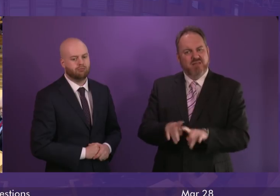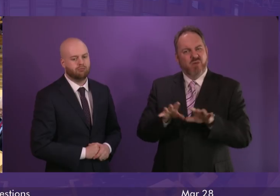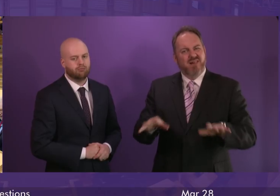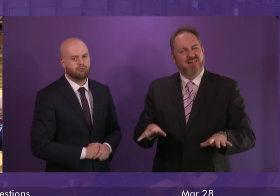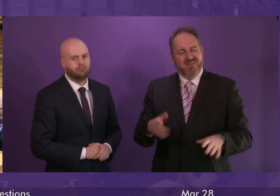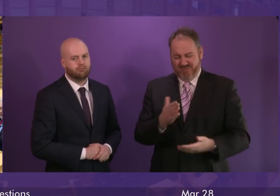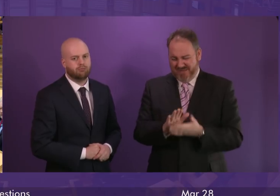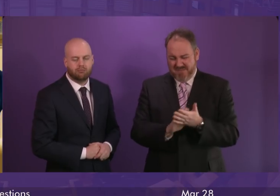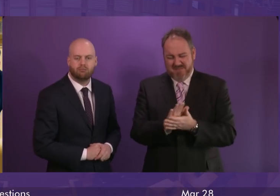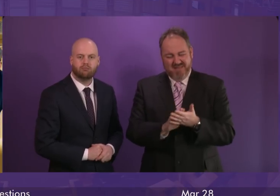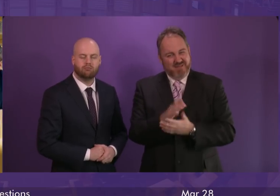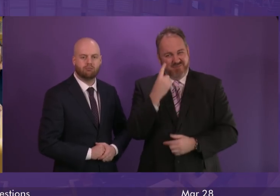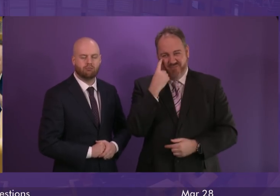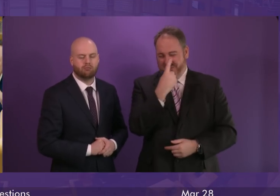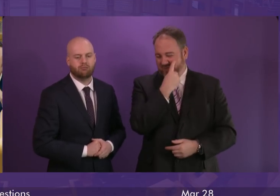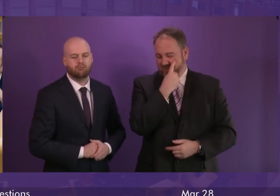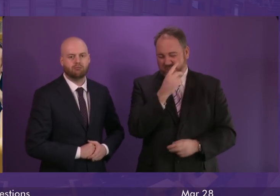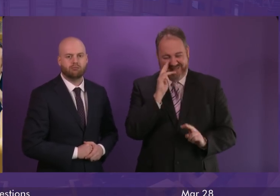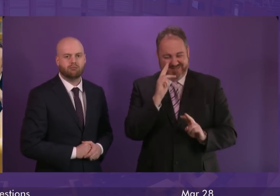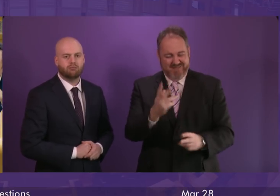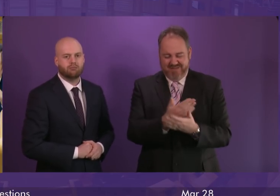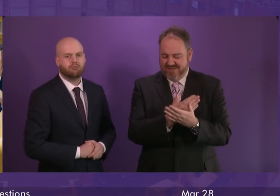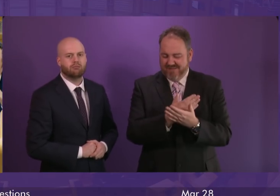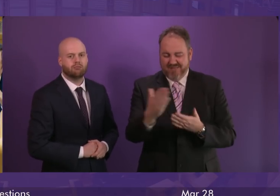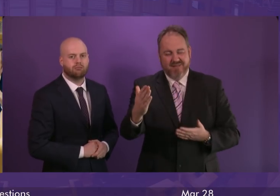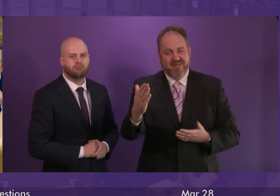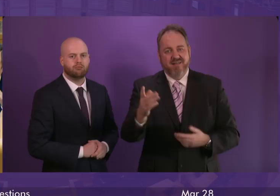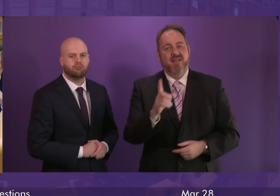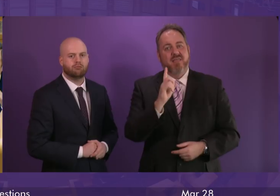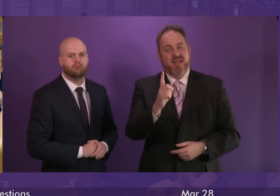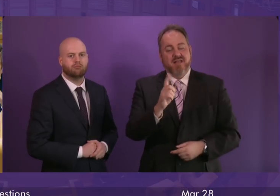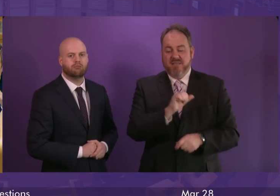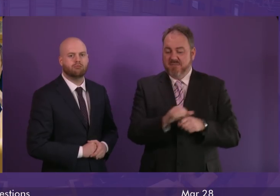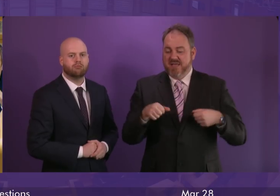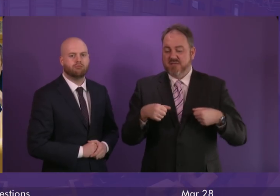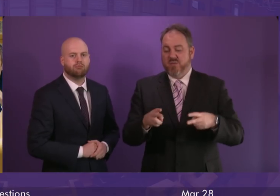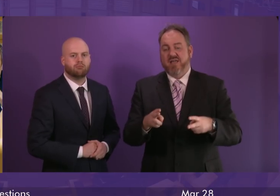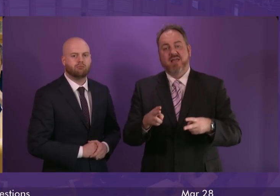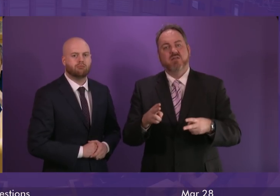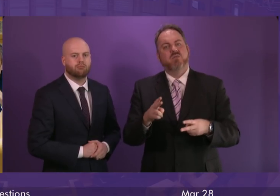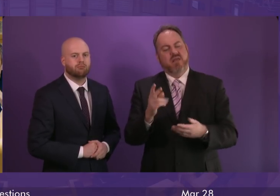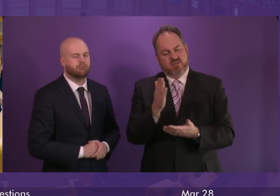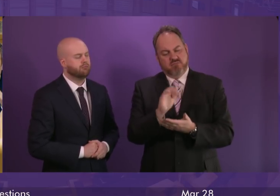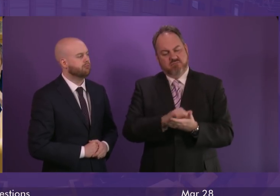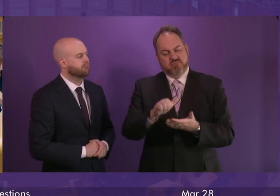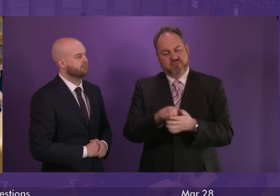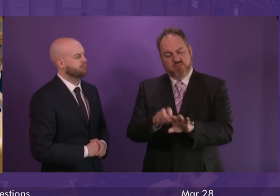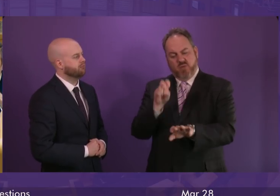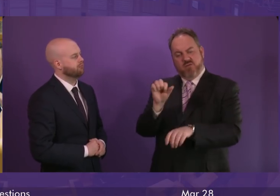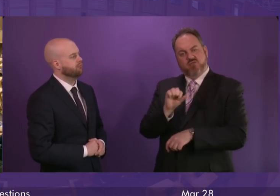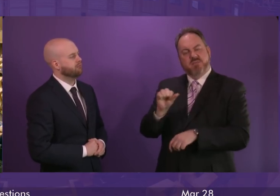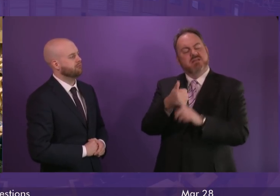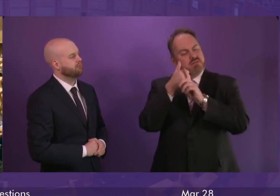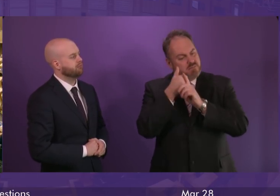these votes demonstrate that Alex Neil and Jim Sillars are right? The best way forward to secure an orderly withdrawal is to support the Prime